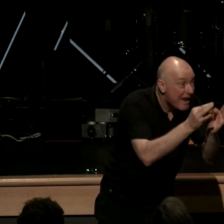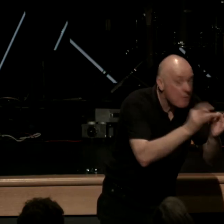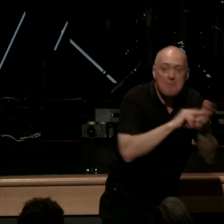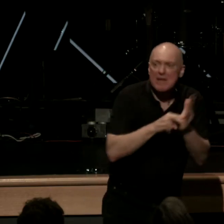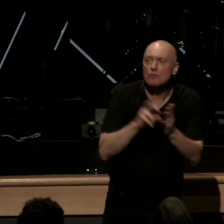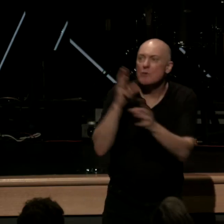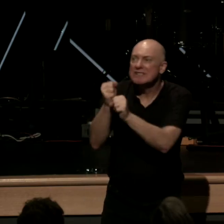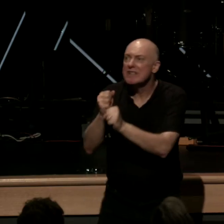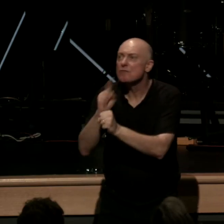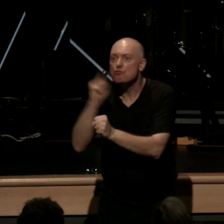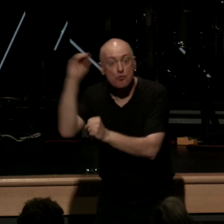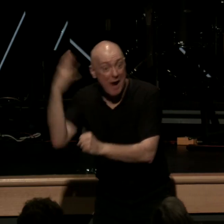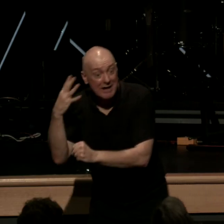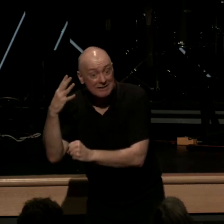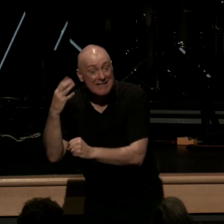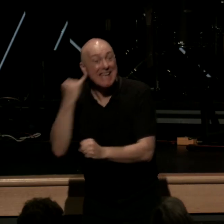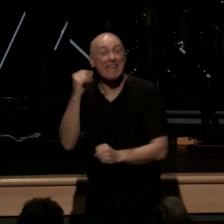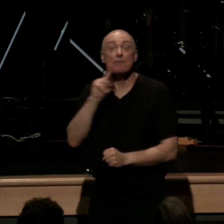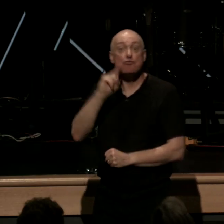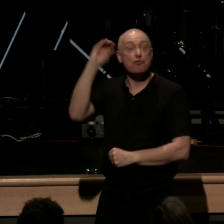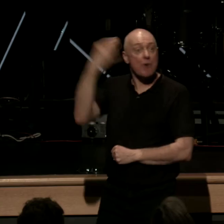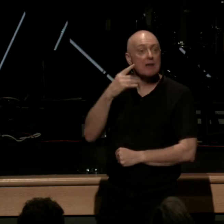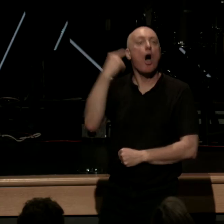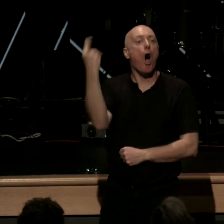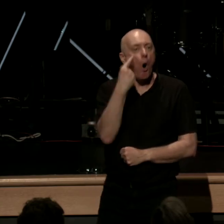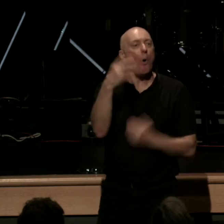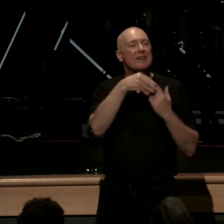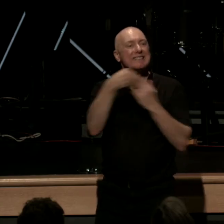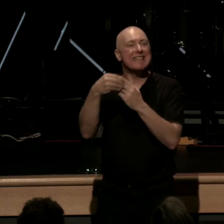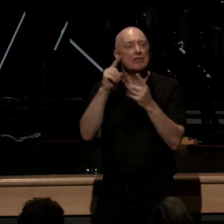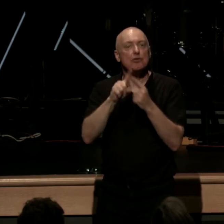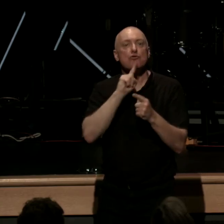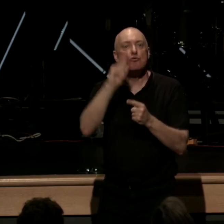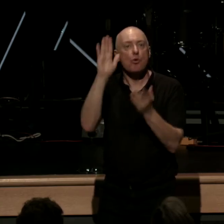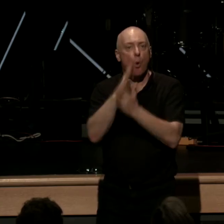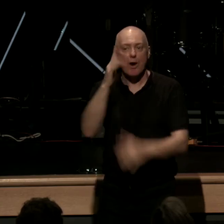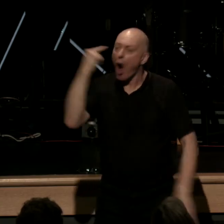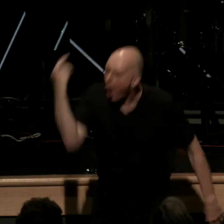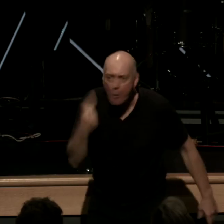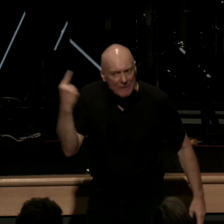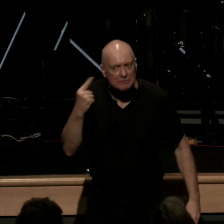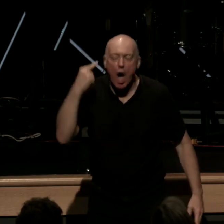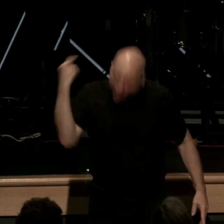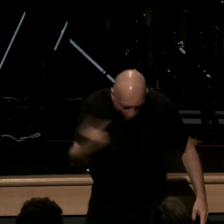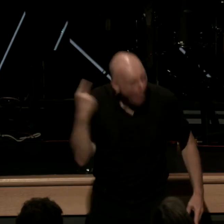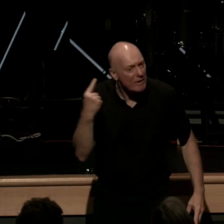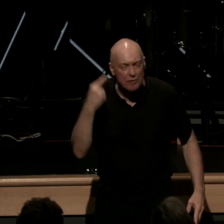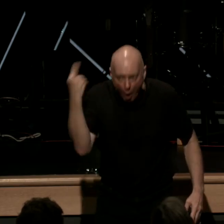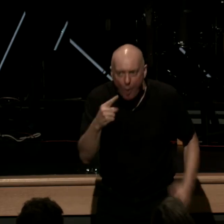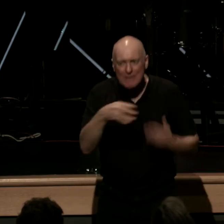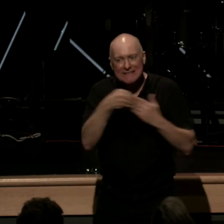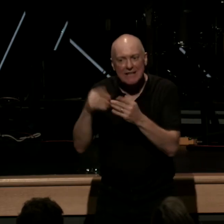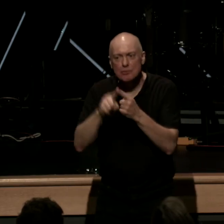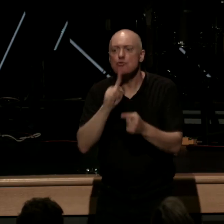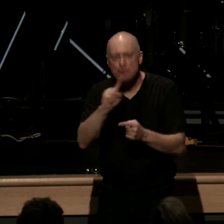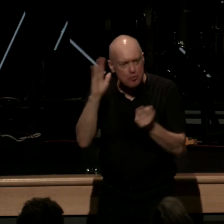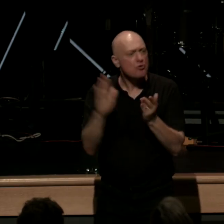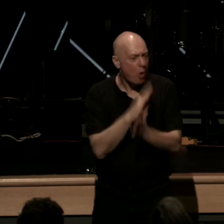and where there's true grace it always leads to true glory always always leads to true glory key words